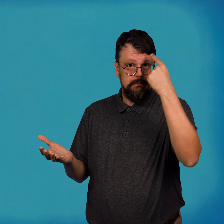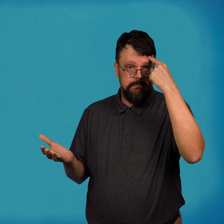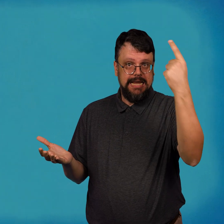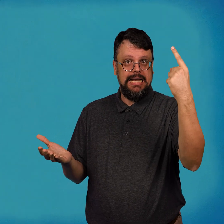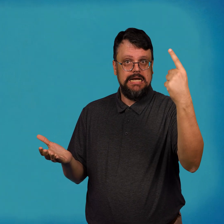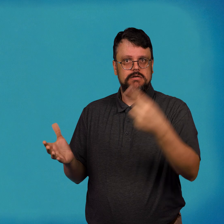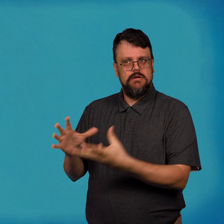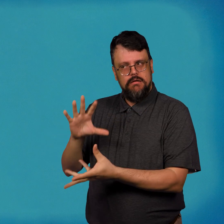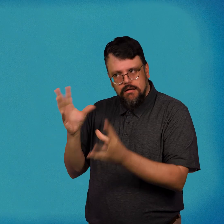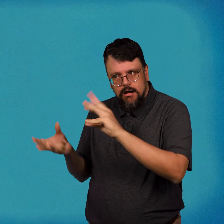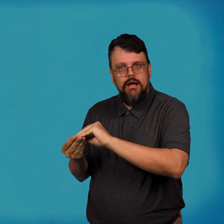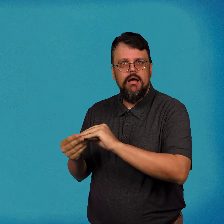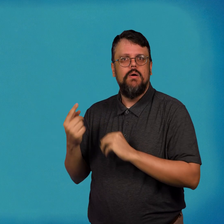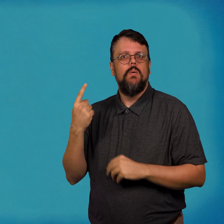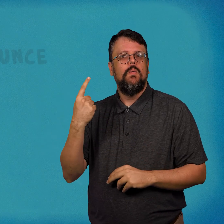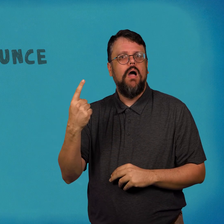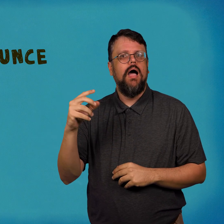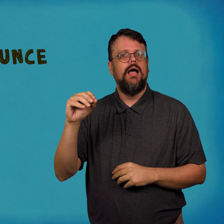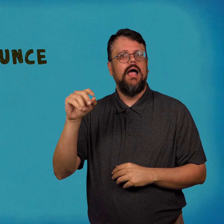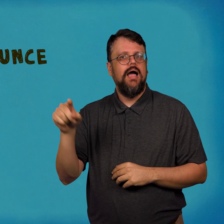11 pennies together weighed one ounce.